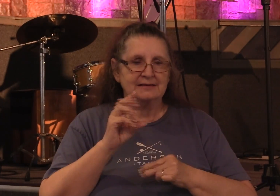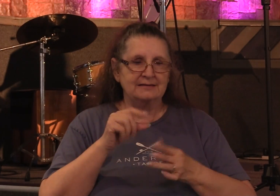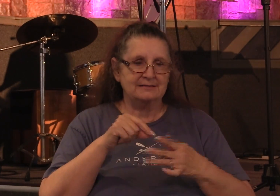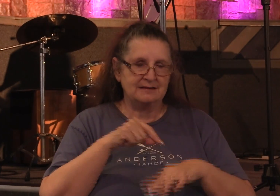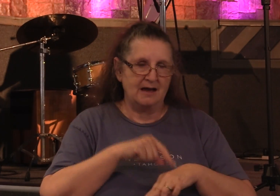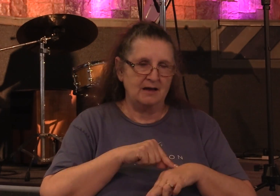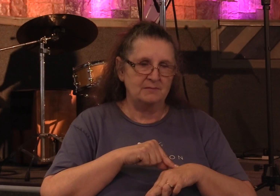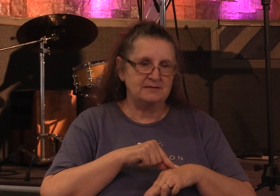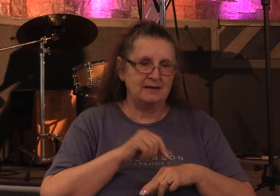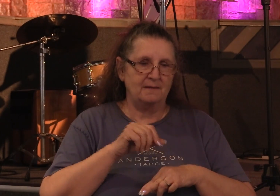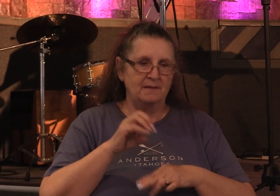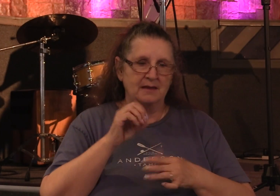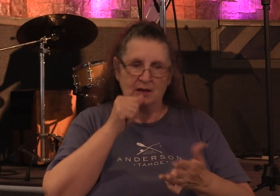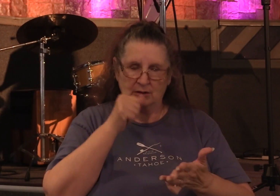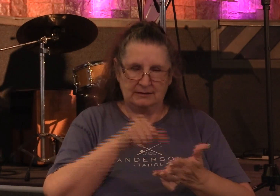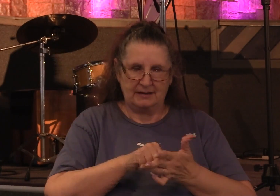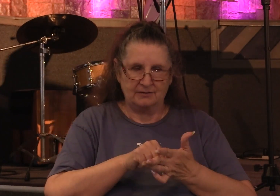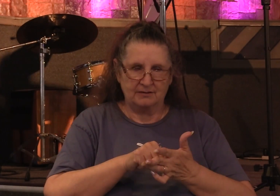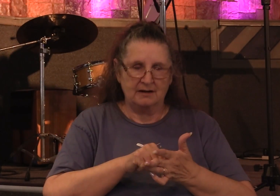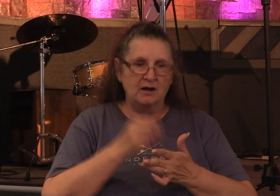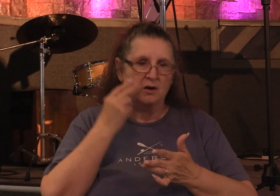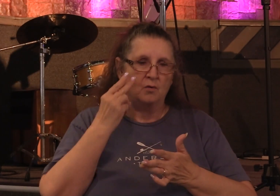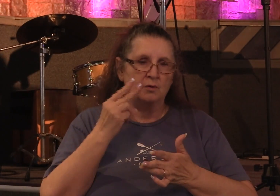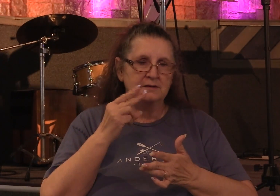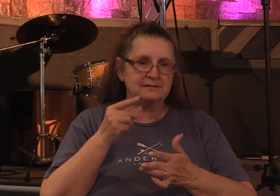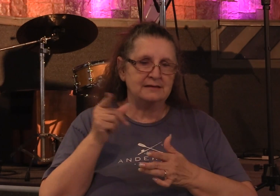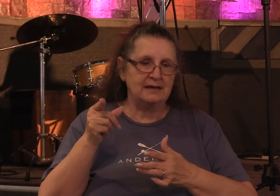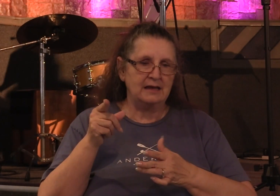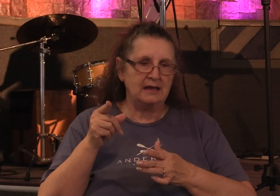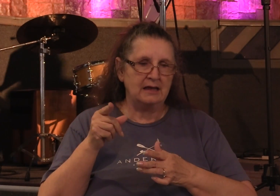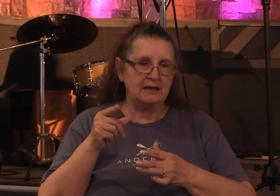Acts we'll see that Barnabas is a major character in this book.